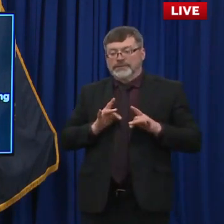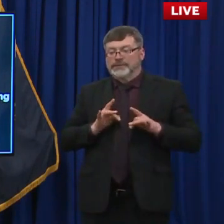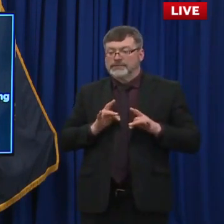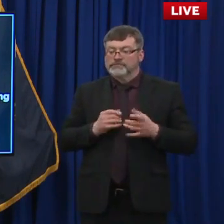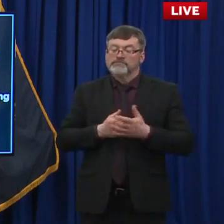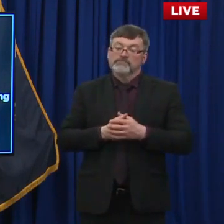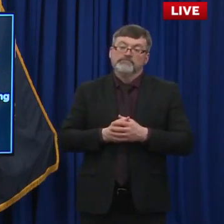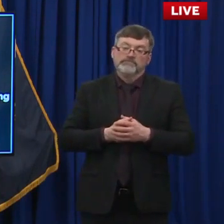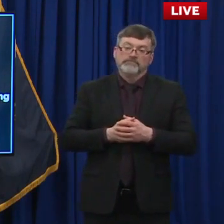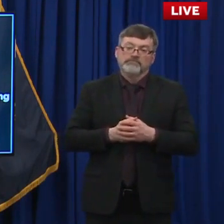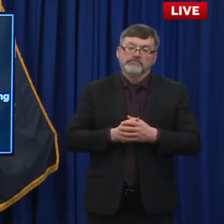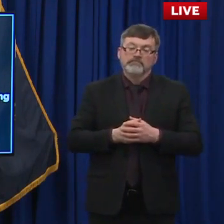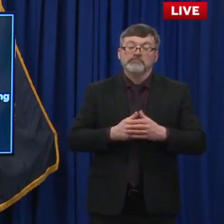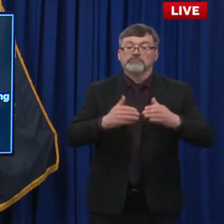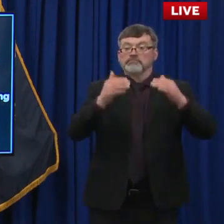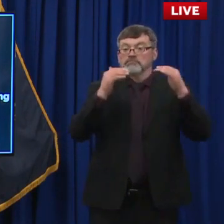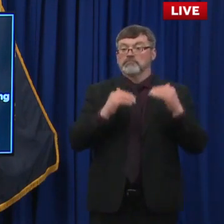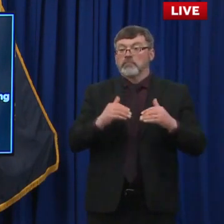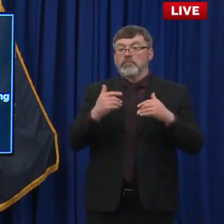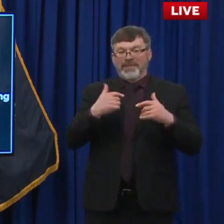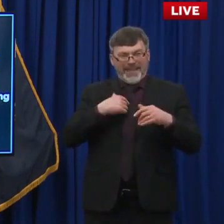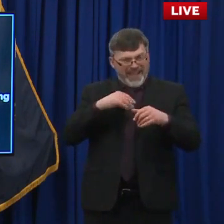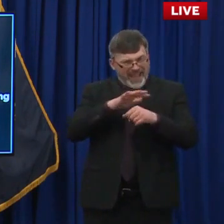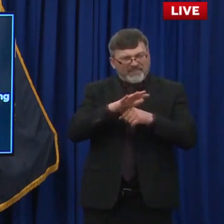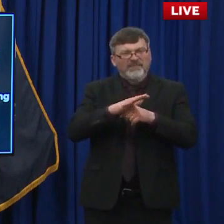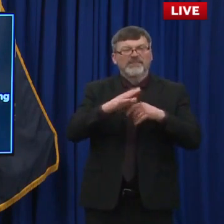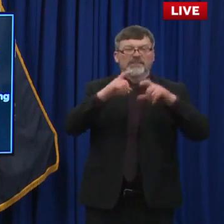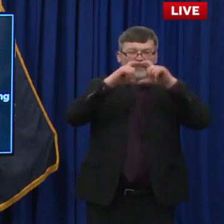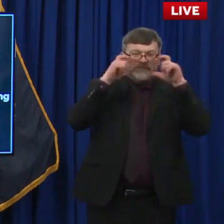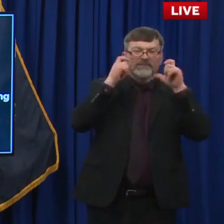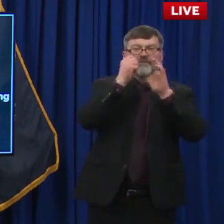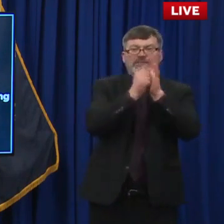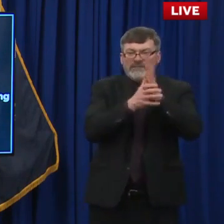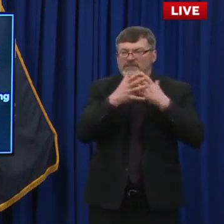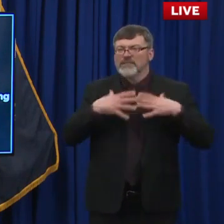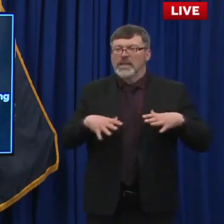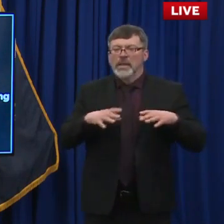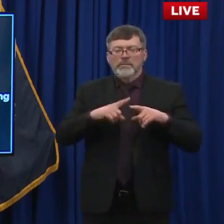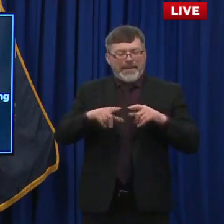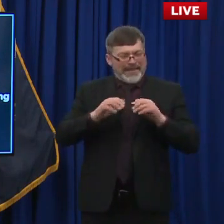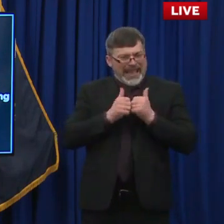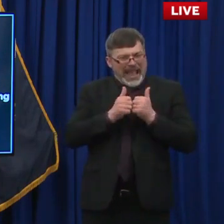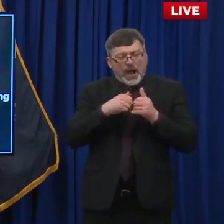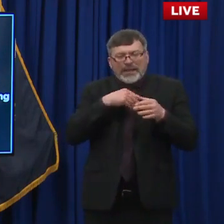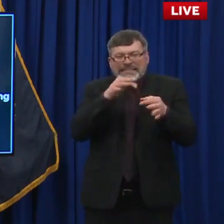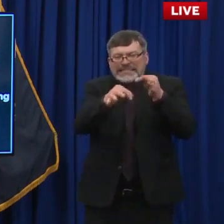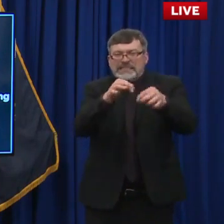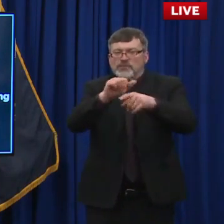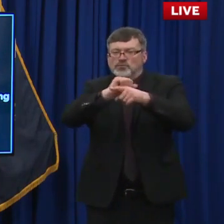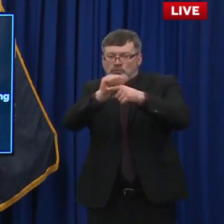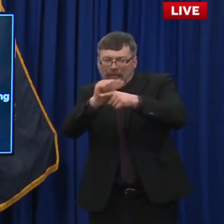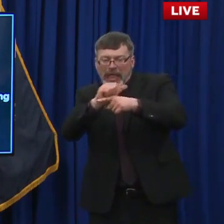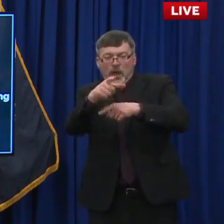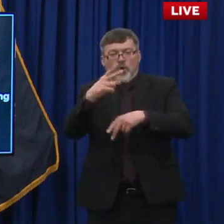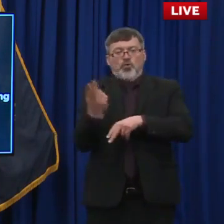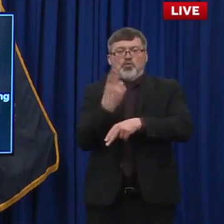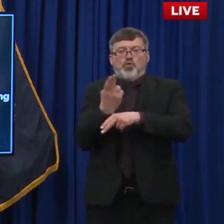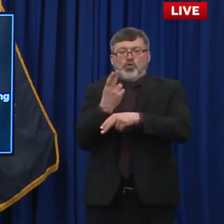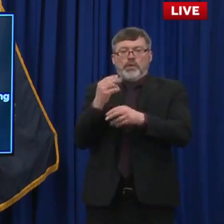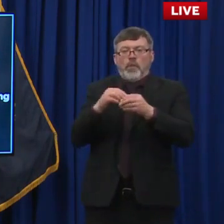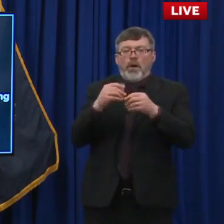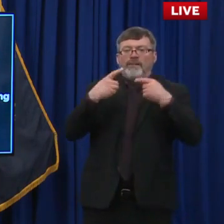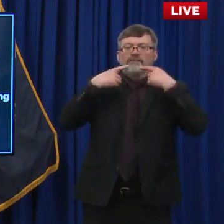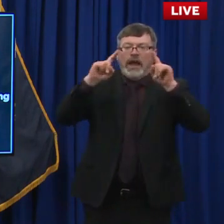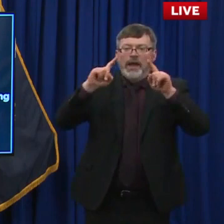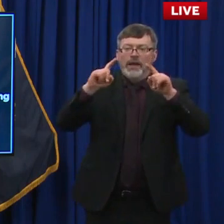we talked about the staff needing better training on how to properly utilize PPE and empowering others to do so as well. So it's really kind of the training tools that we want to make